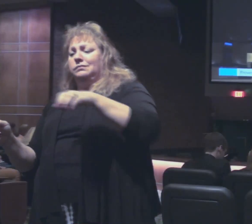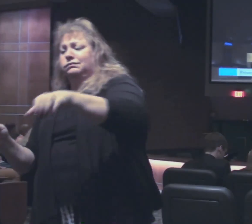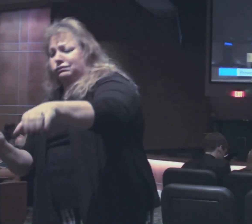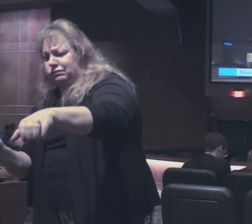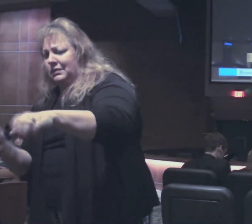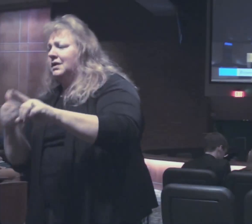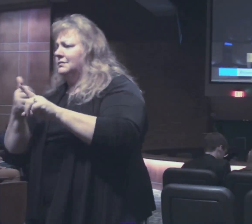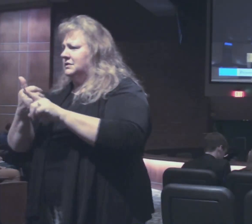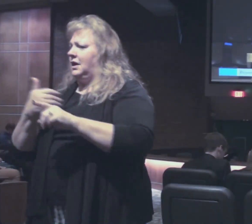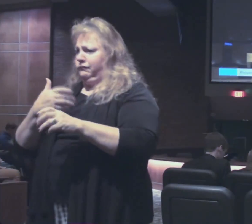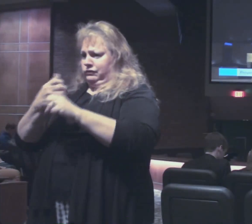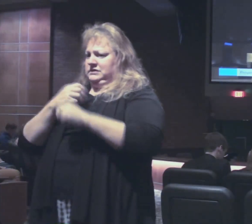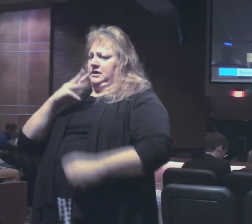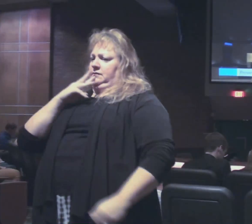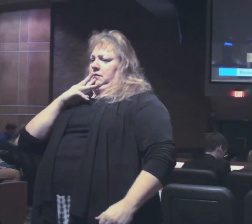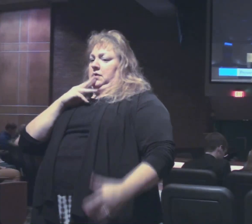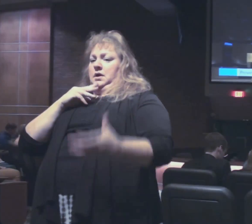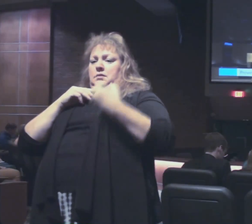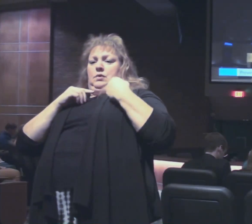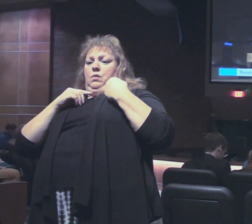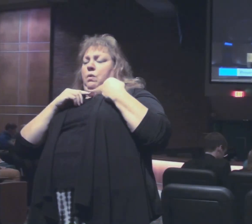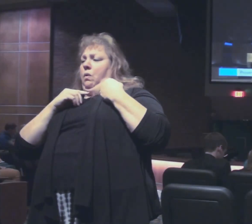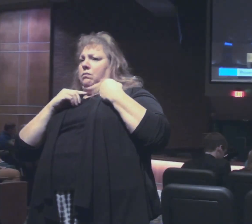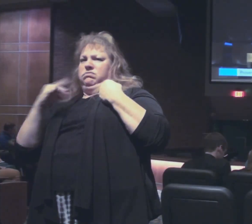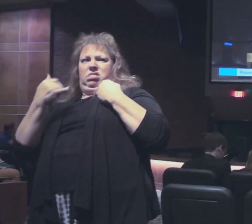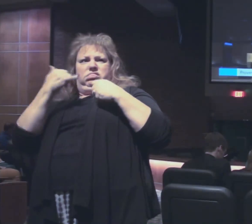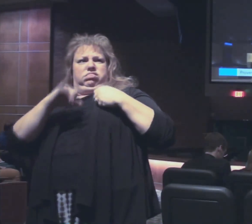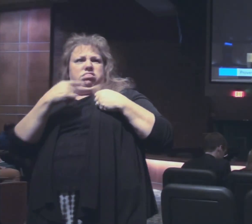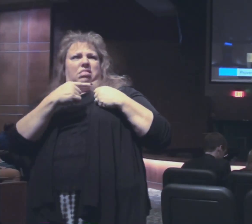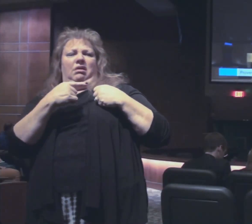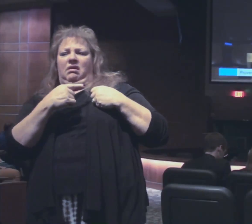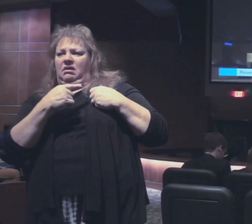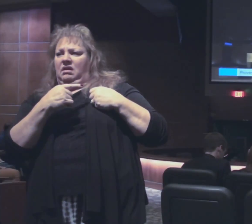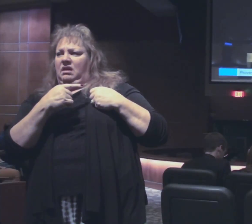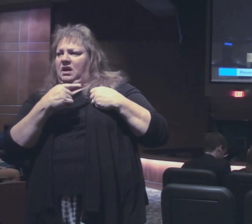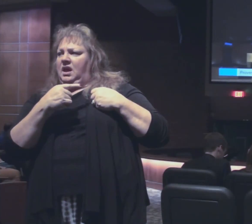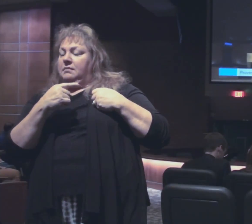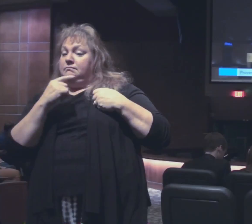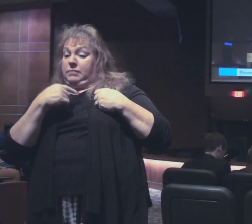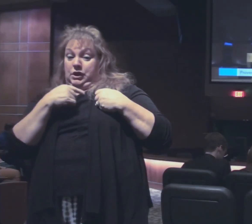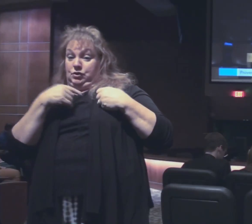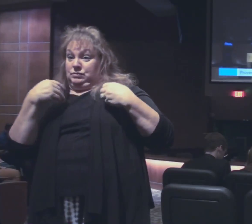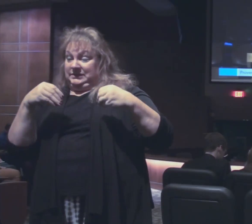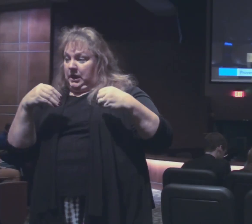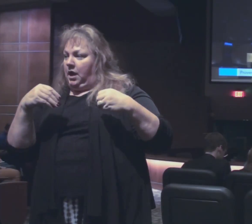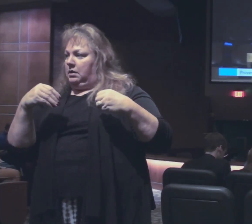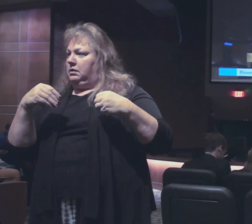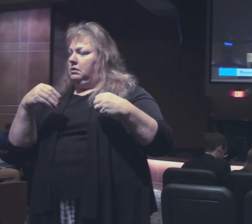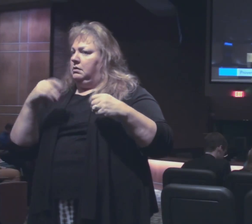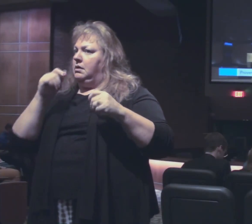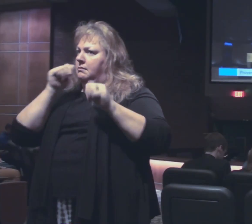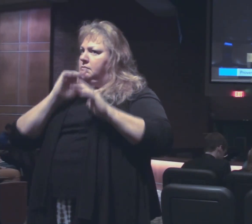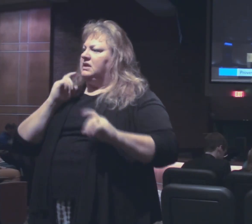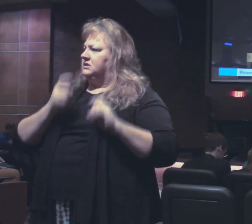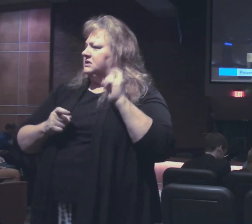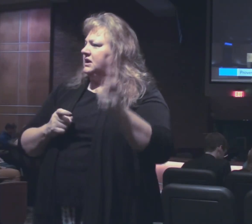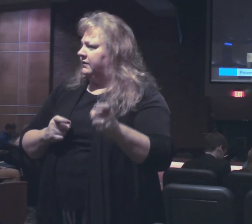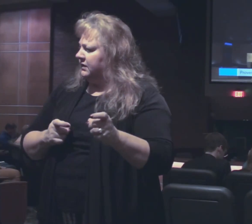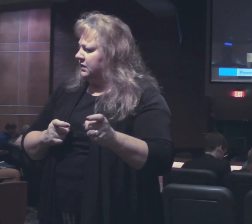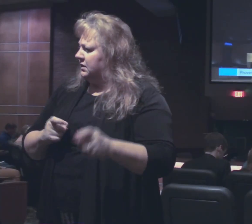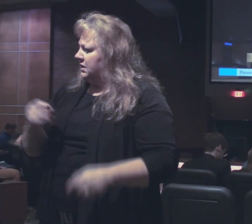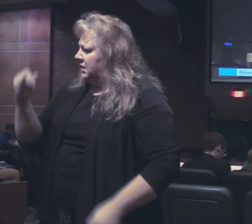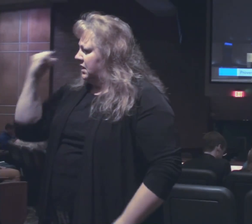watered. Who withholds grain, the people will curse. Blessings will be on the head of him who sells it. That